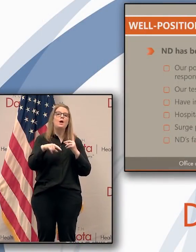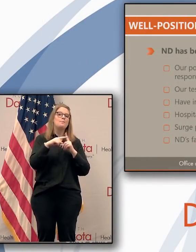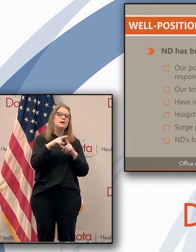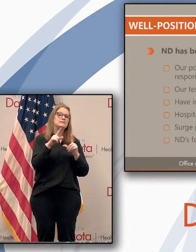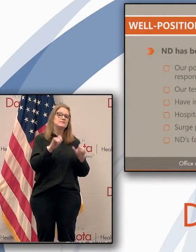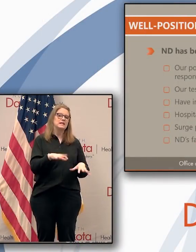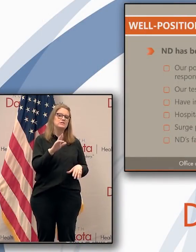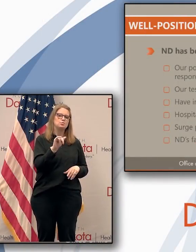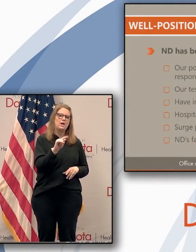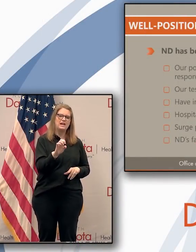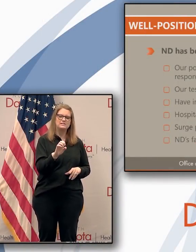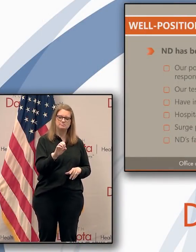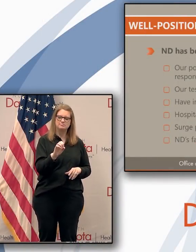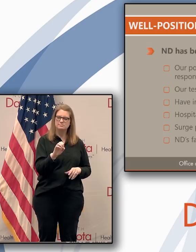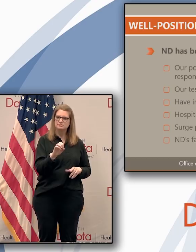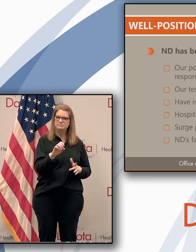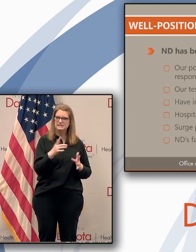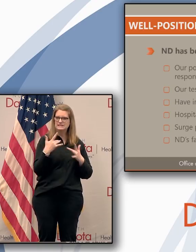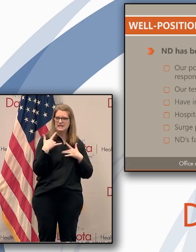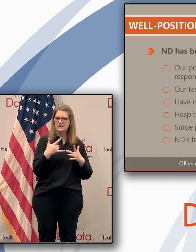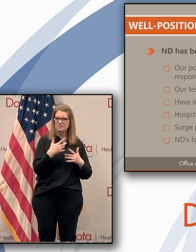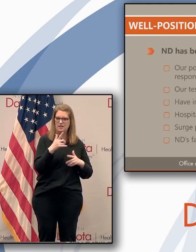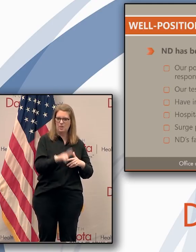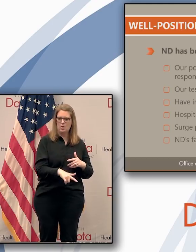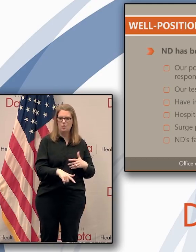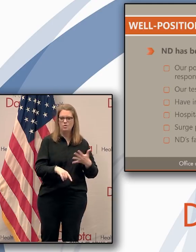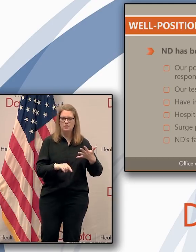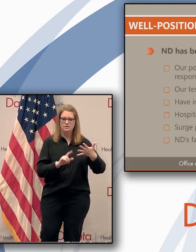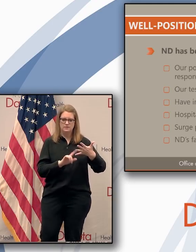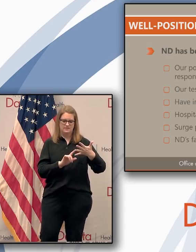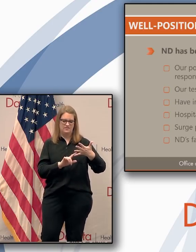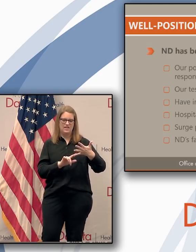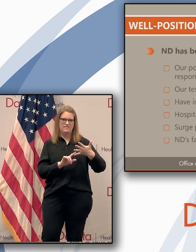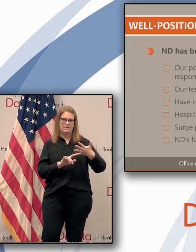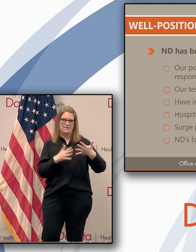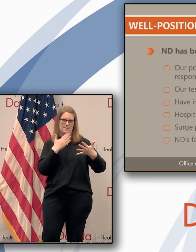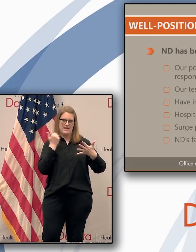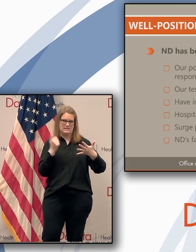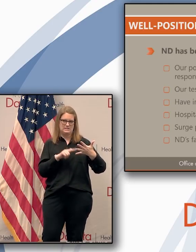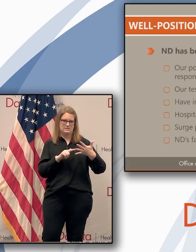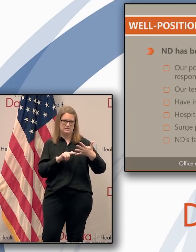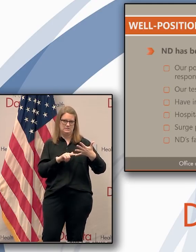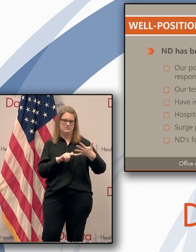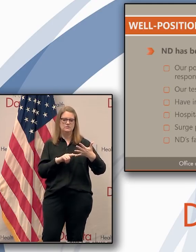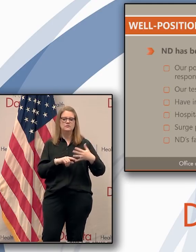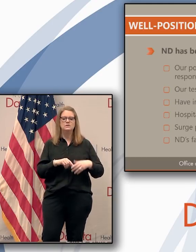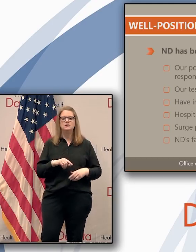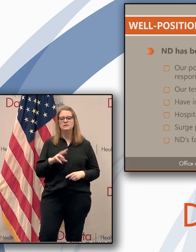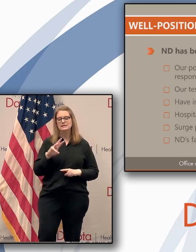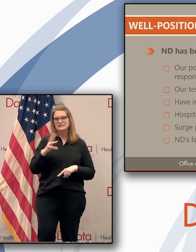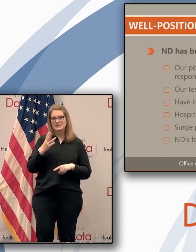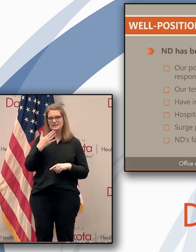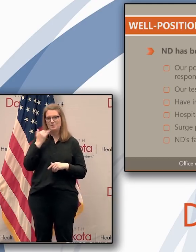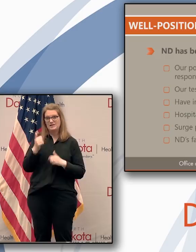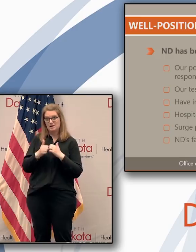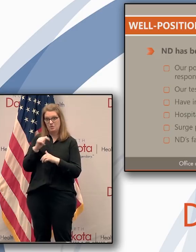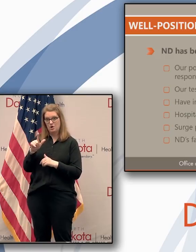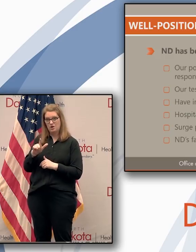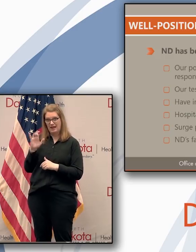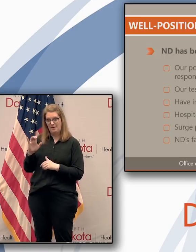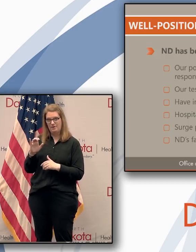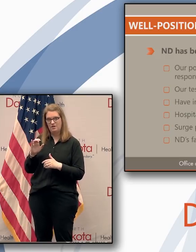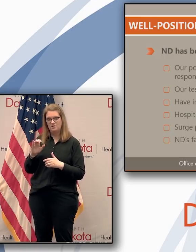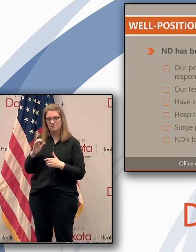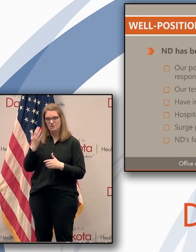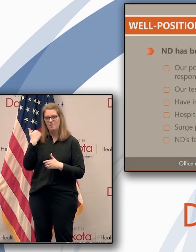really low. And again, as I said earlier, fifth best testing capacity continues to improve. Sixth best in per capita, which is a big